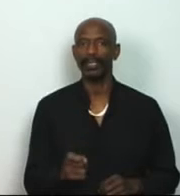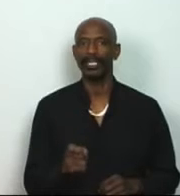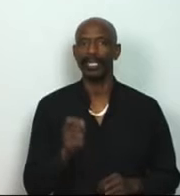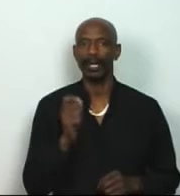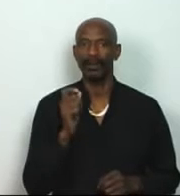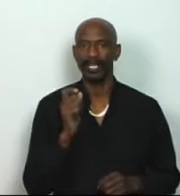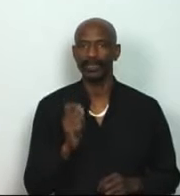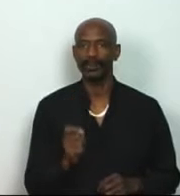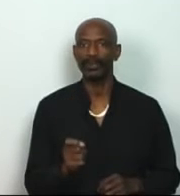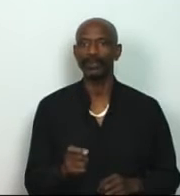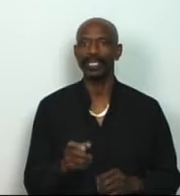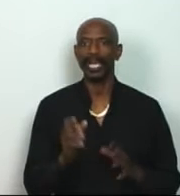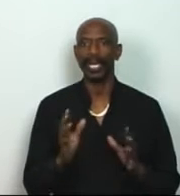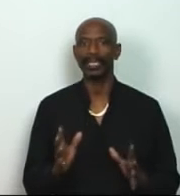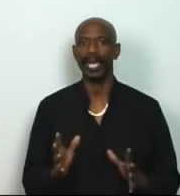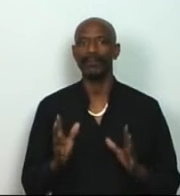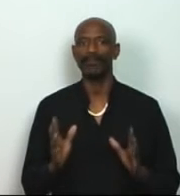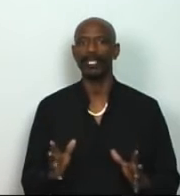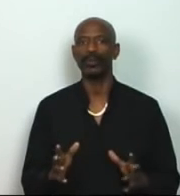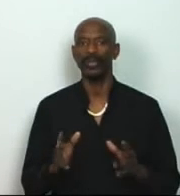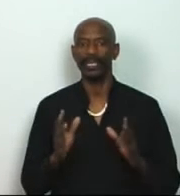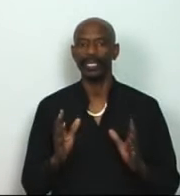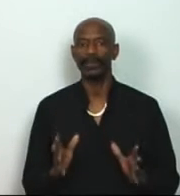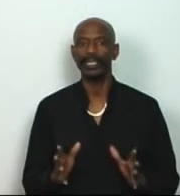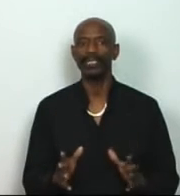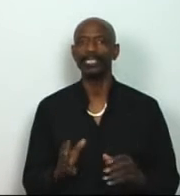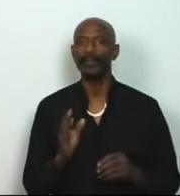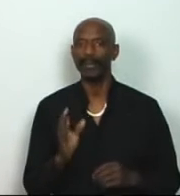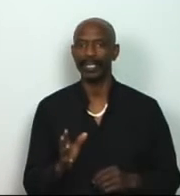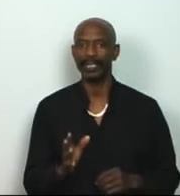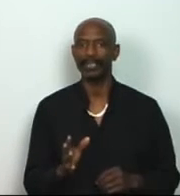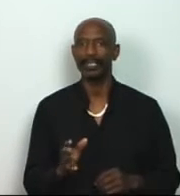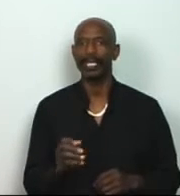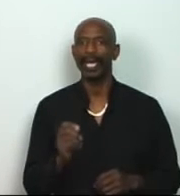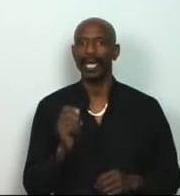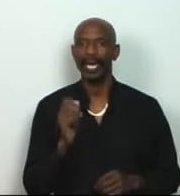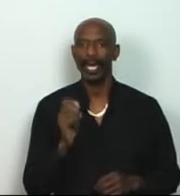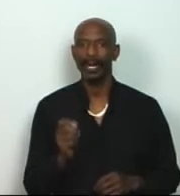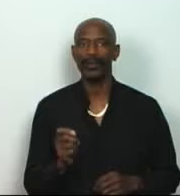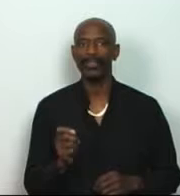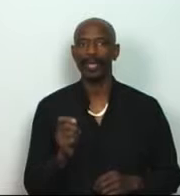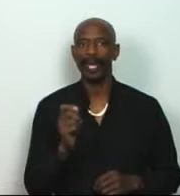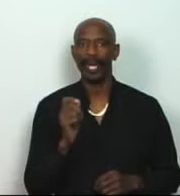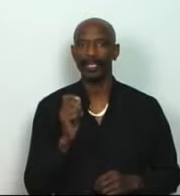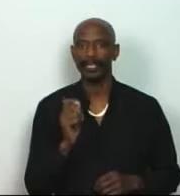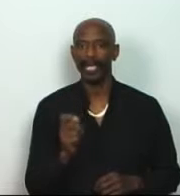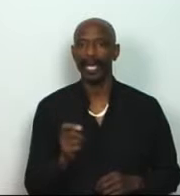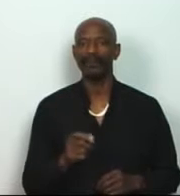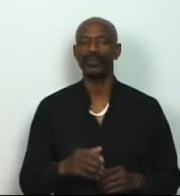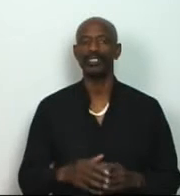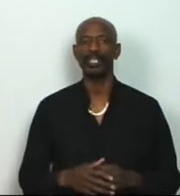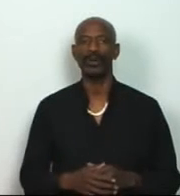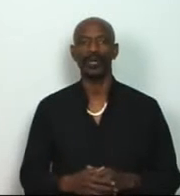of experiencing a life filled with limitless abundance, health, and the time to enjoy it.